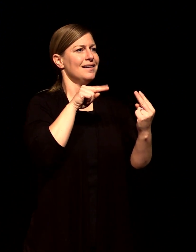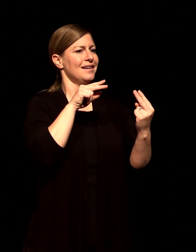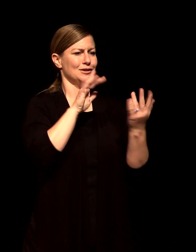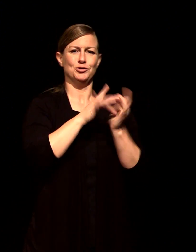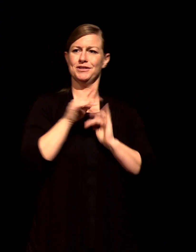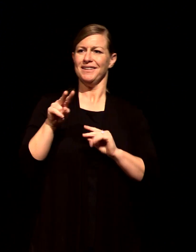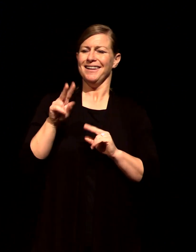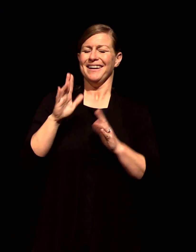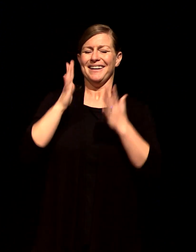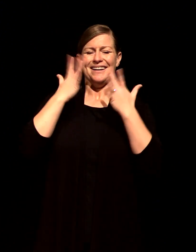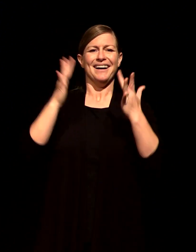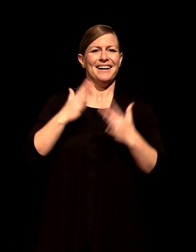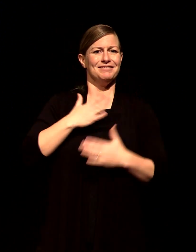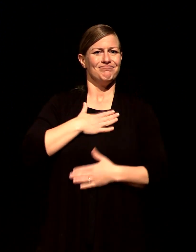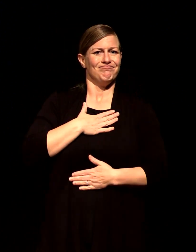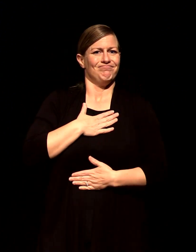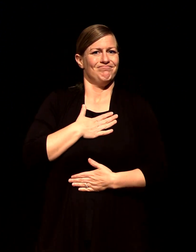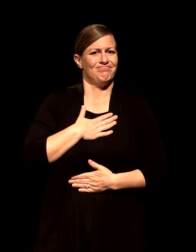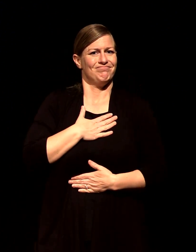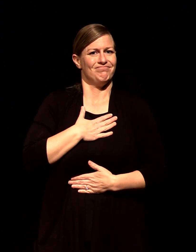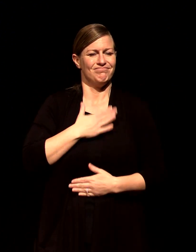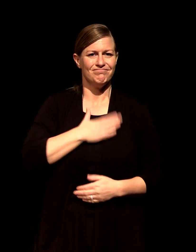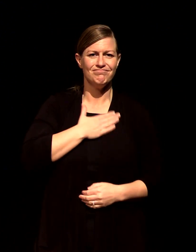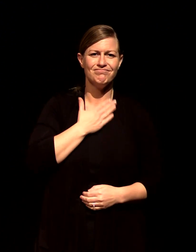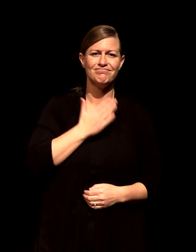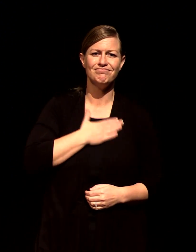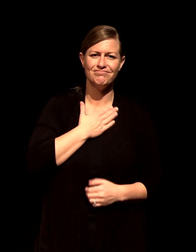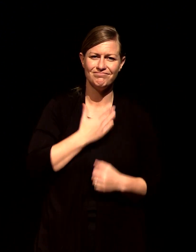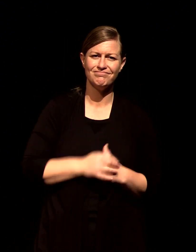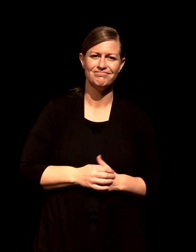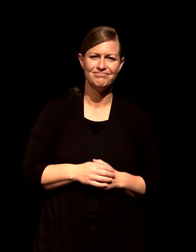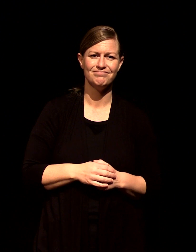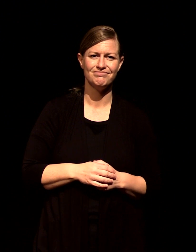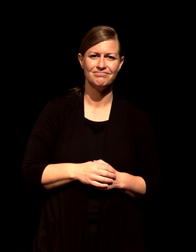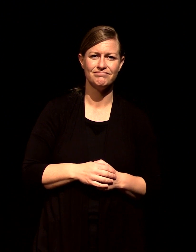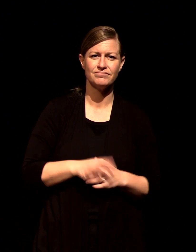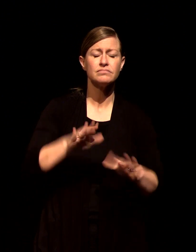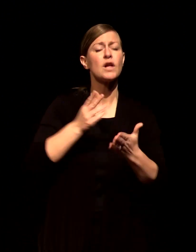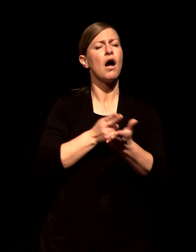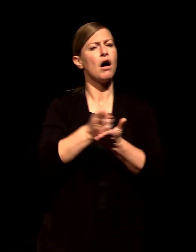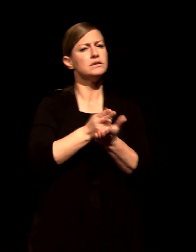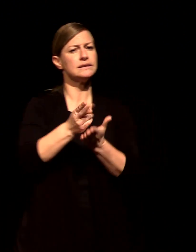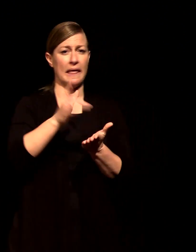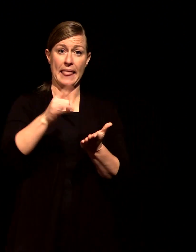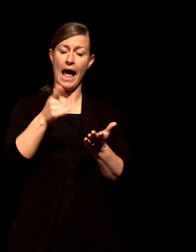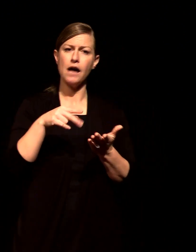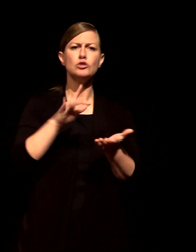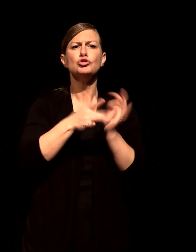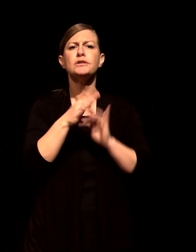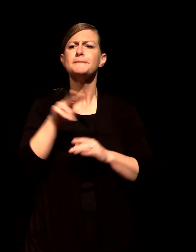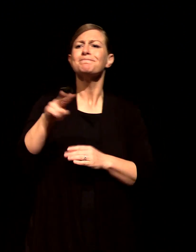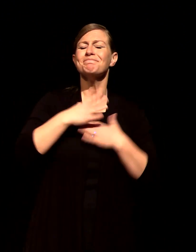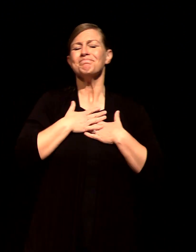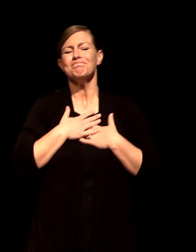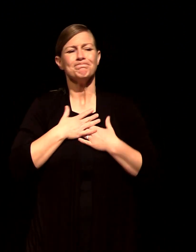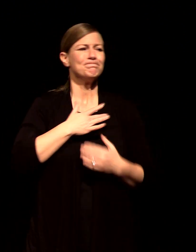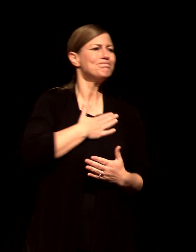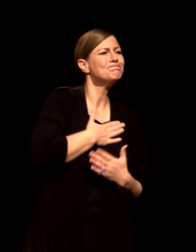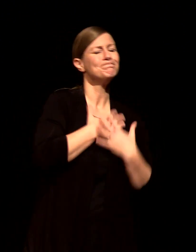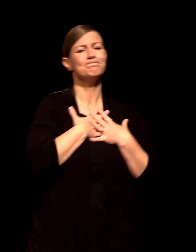the mental picture that I have of the disposition of Jesus is usually one that's sad rolling his eyes or frustrated it